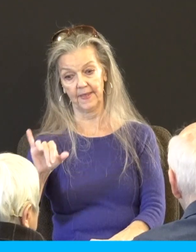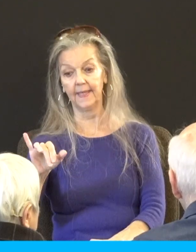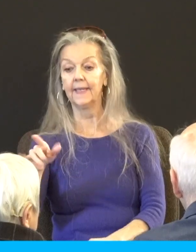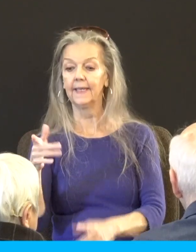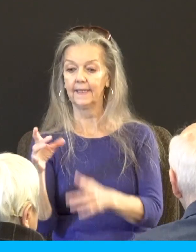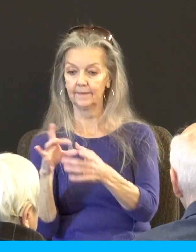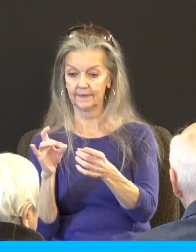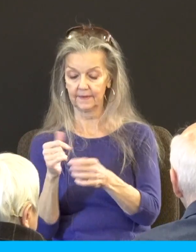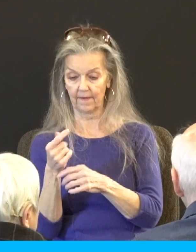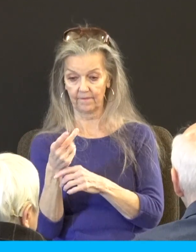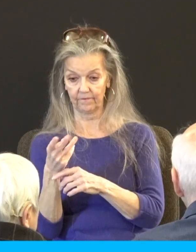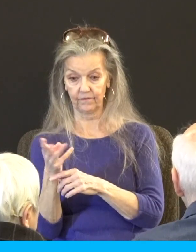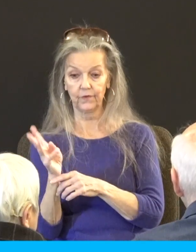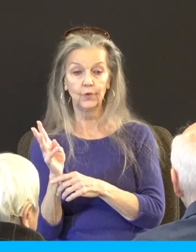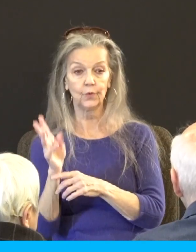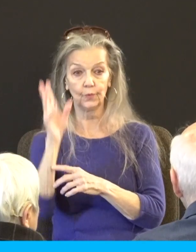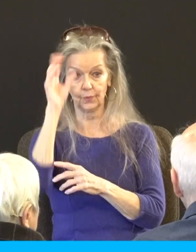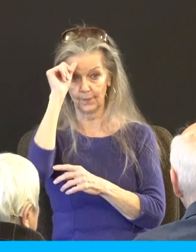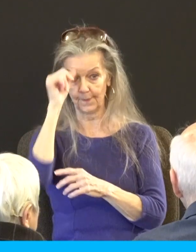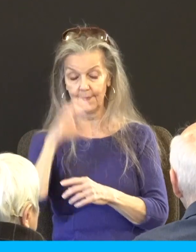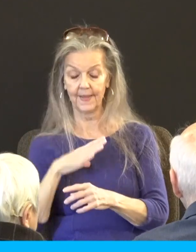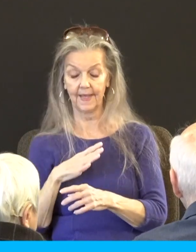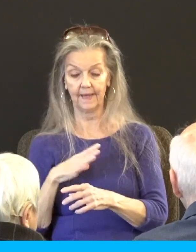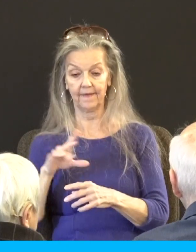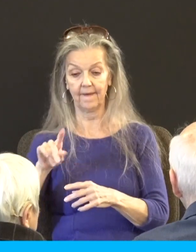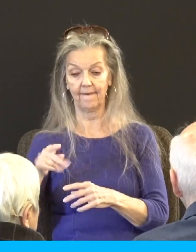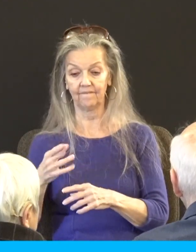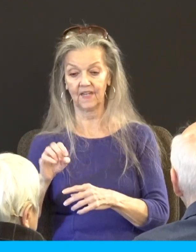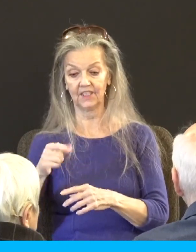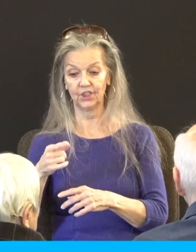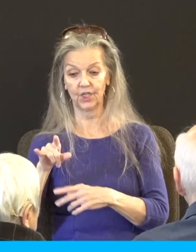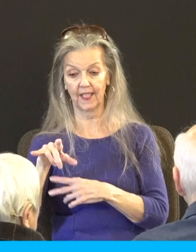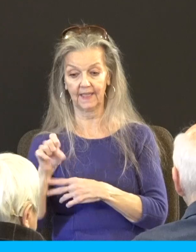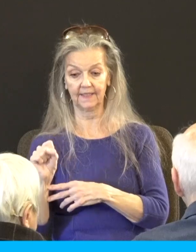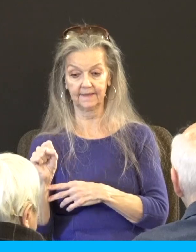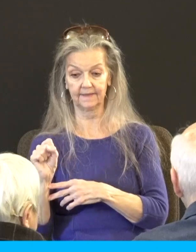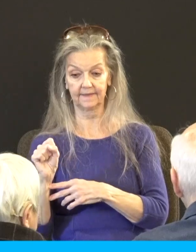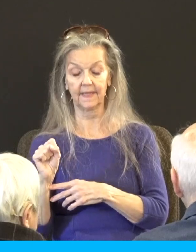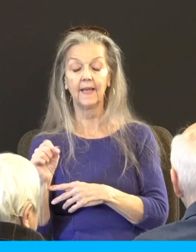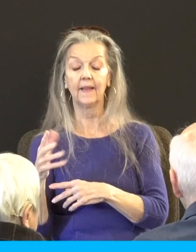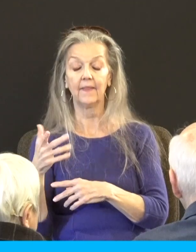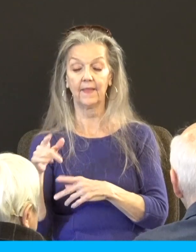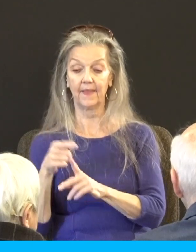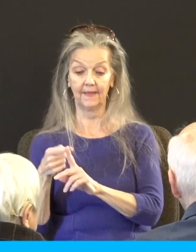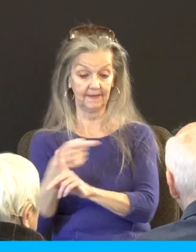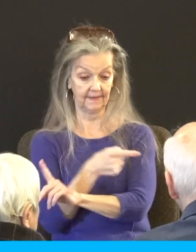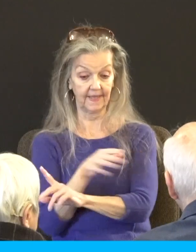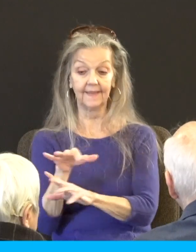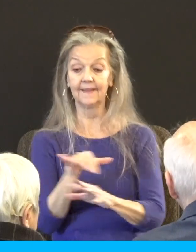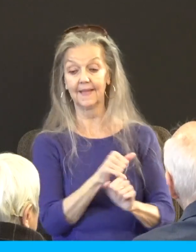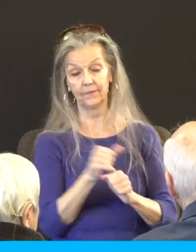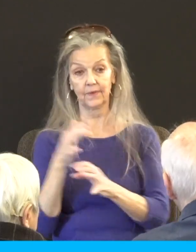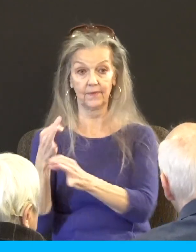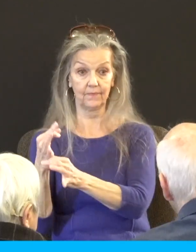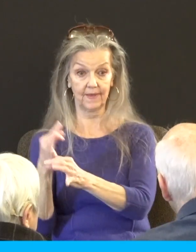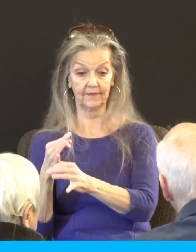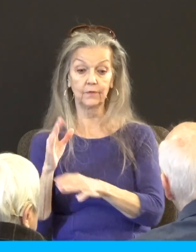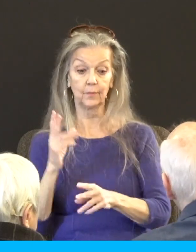Phygelus and Hermogenes and he makes it clear by name they've turned away departed from the faith in other words watch out for them he deals